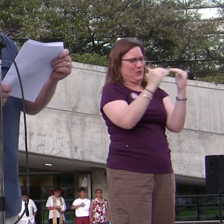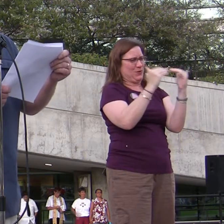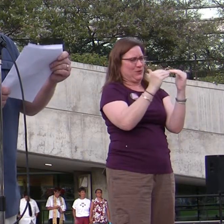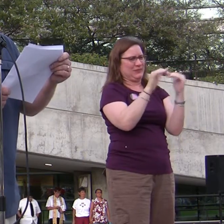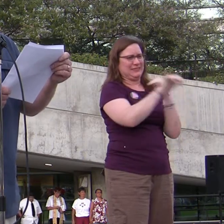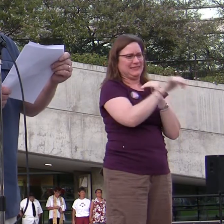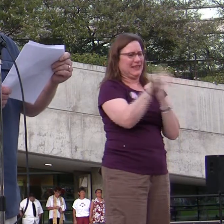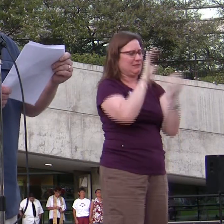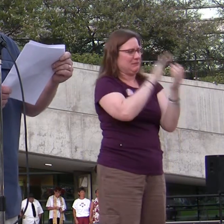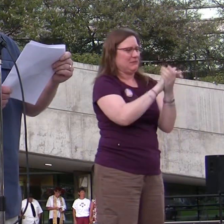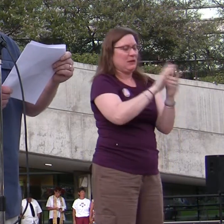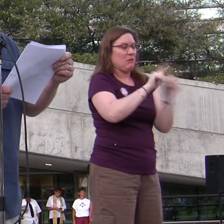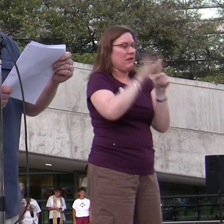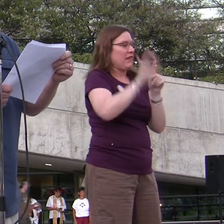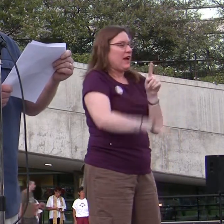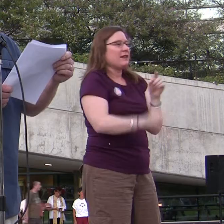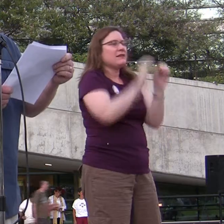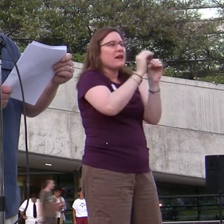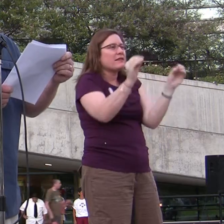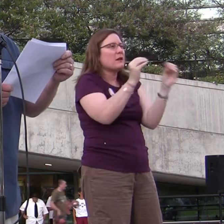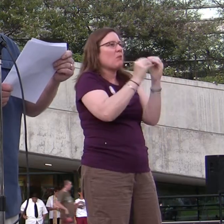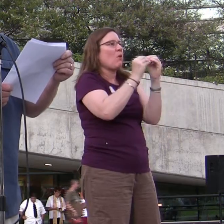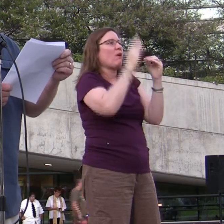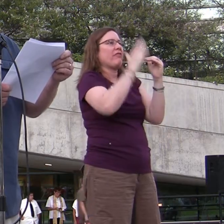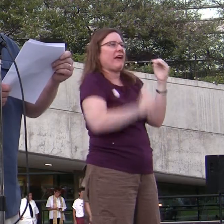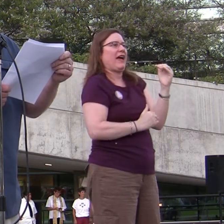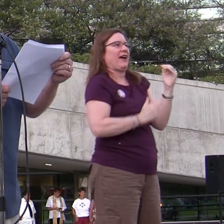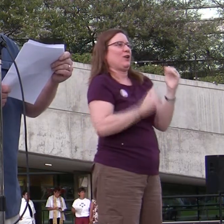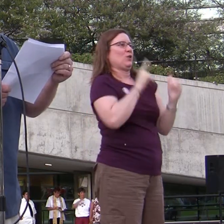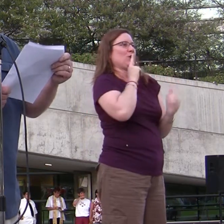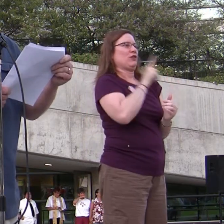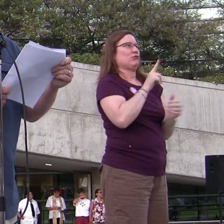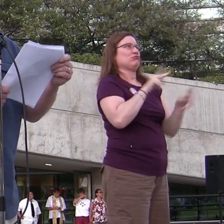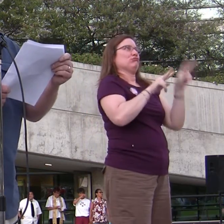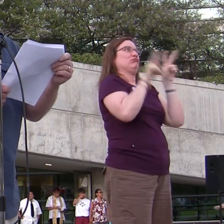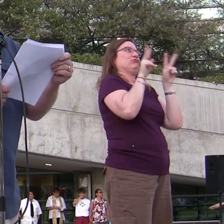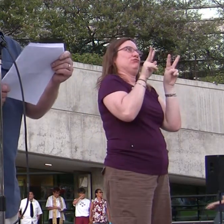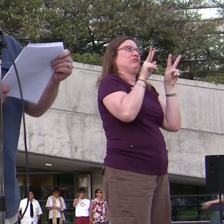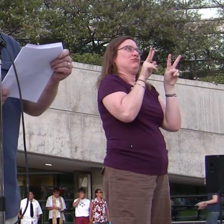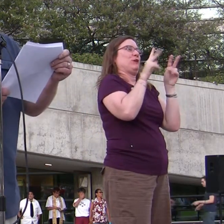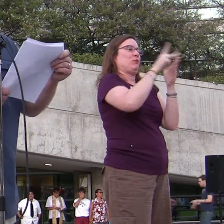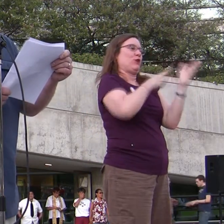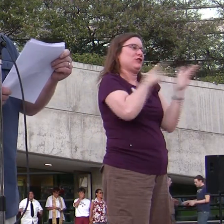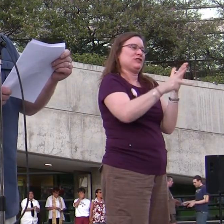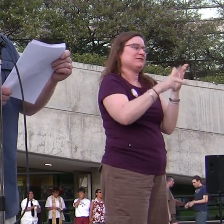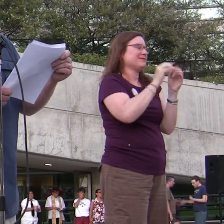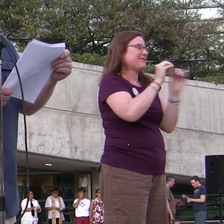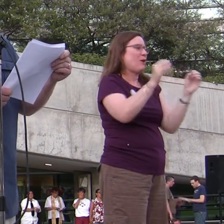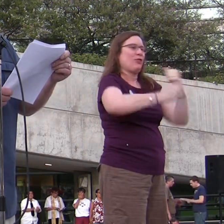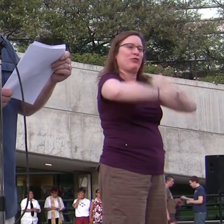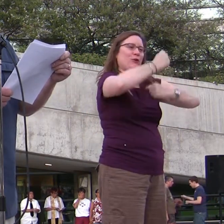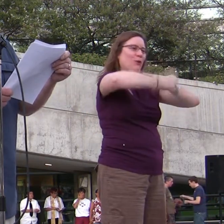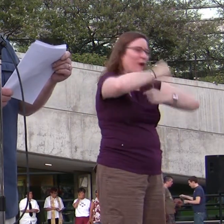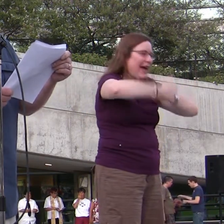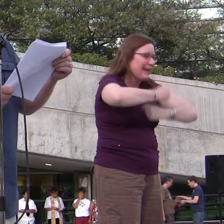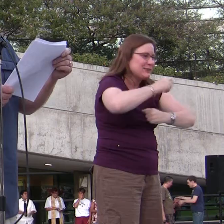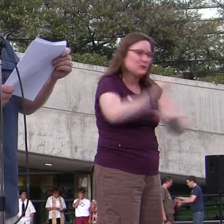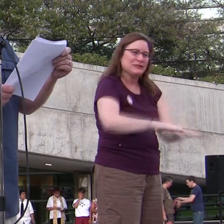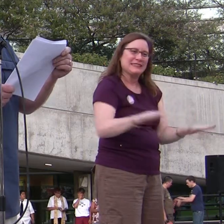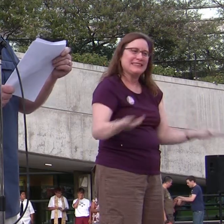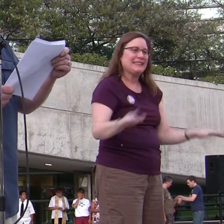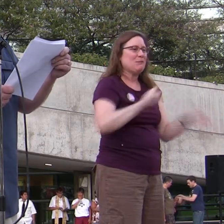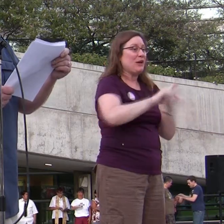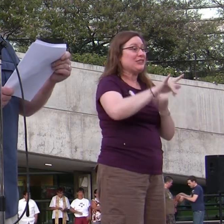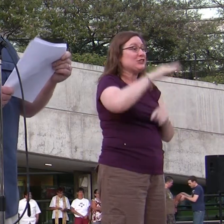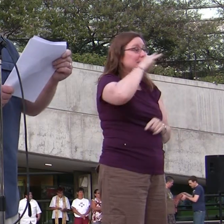than enshrined prejudice. They proved there is no threat to children, and they proved that children raised by same-sex couples are